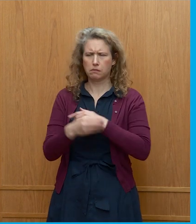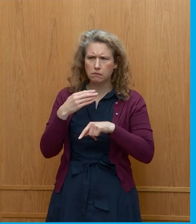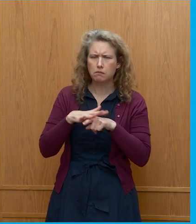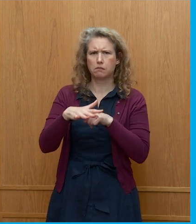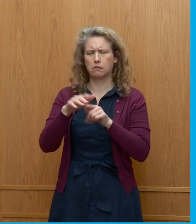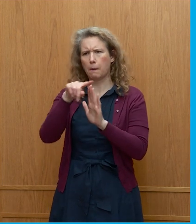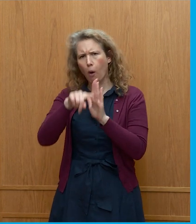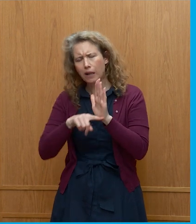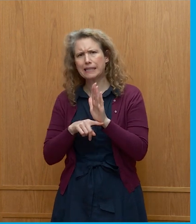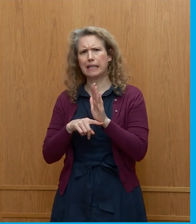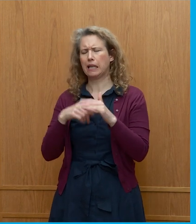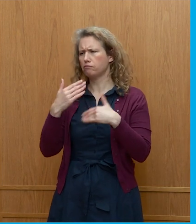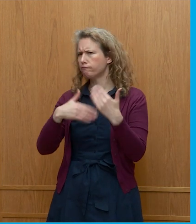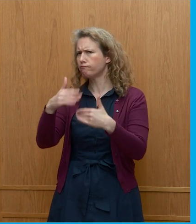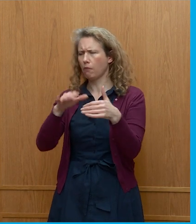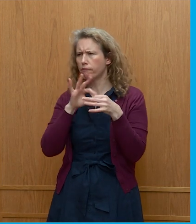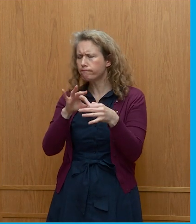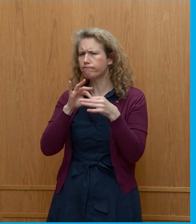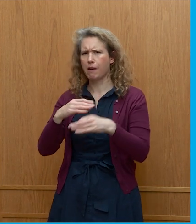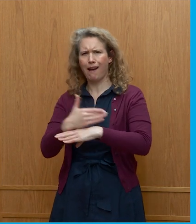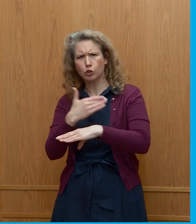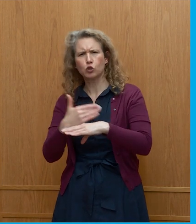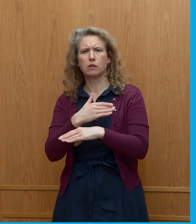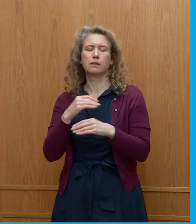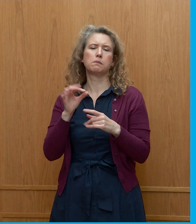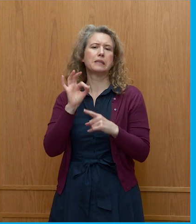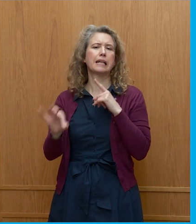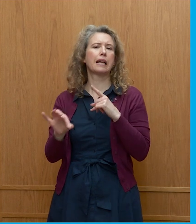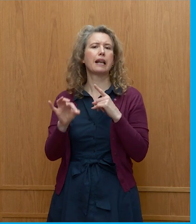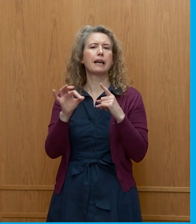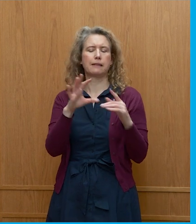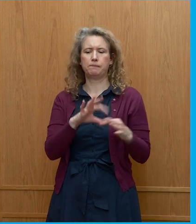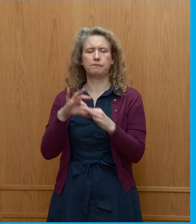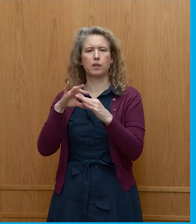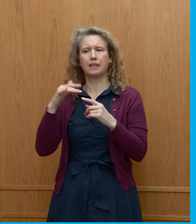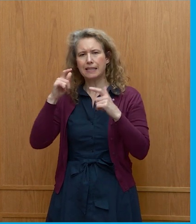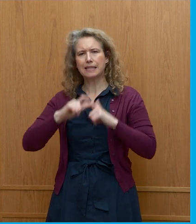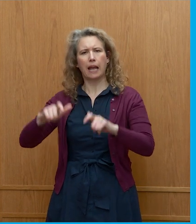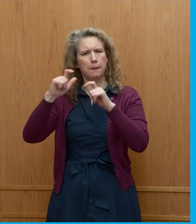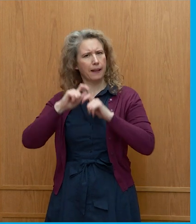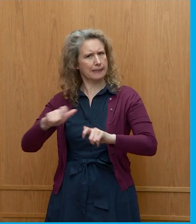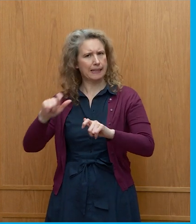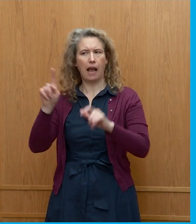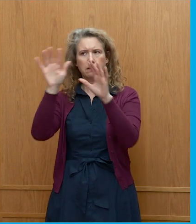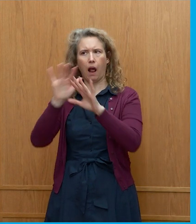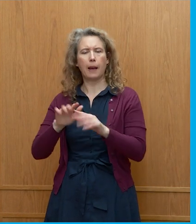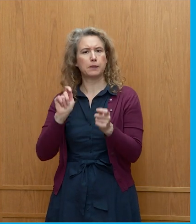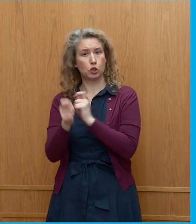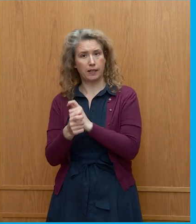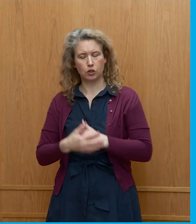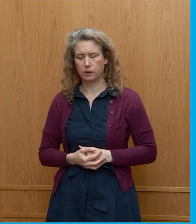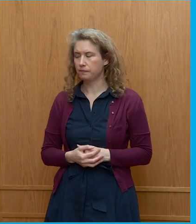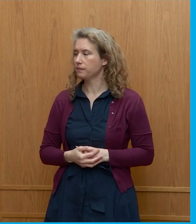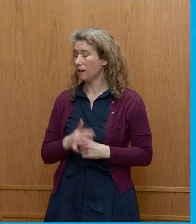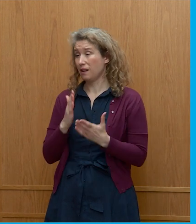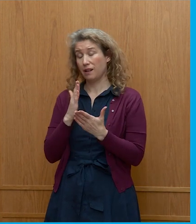policy through joined-up collaborative action, particularly regarding sustainability and climate change. So I'm